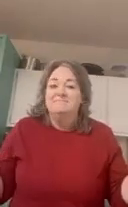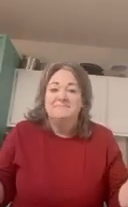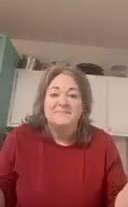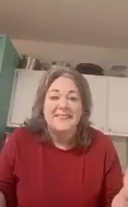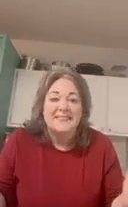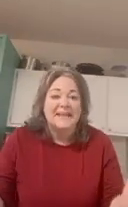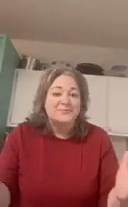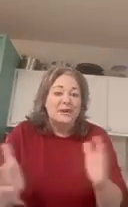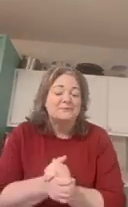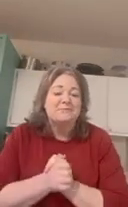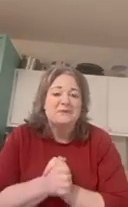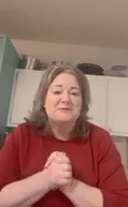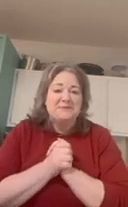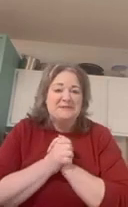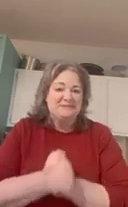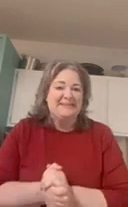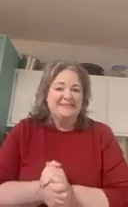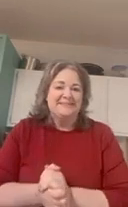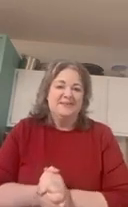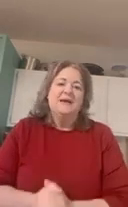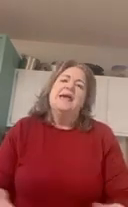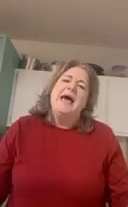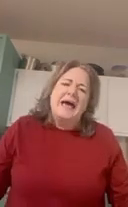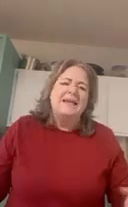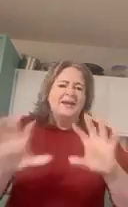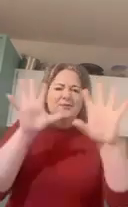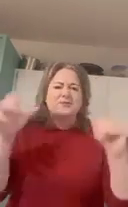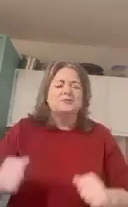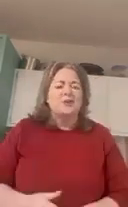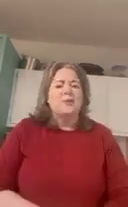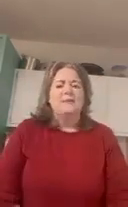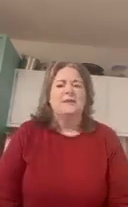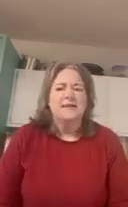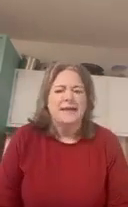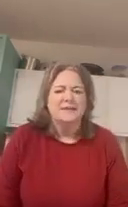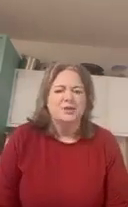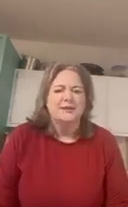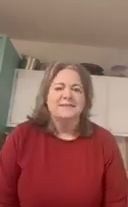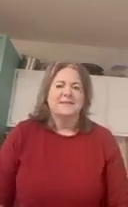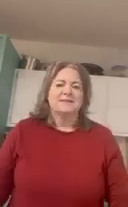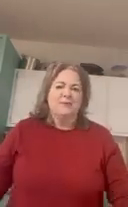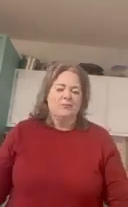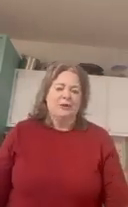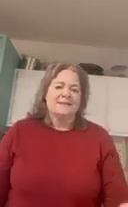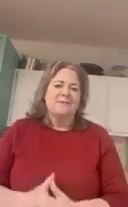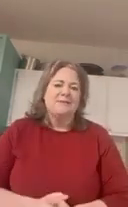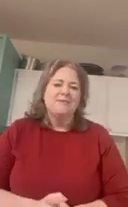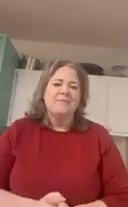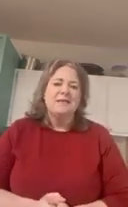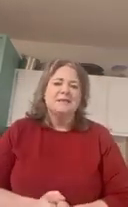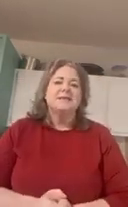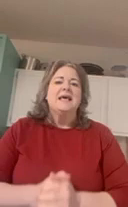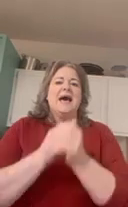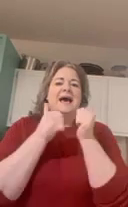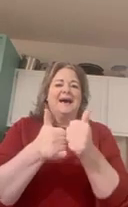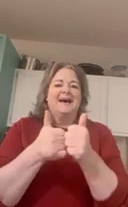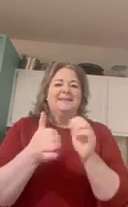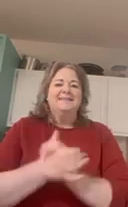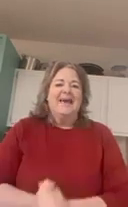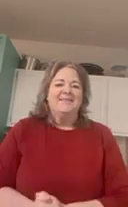then that's what i'm supposed to be doing so i know this was a little rambling and yet i trust that somebody will get something from this uh have